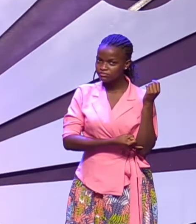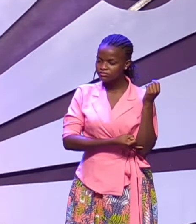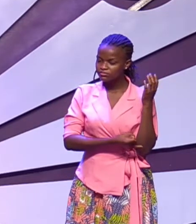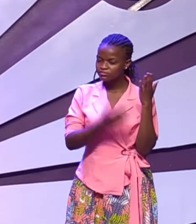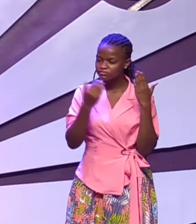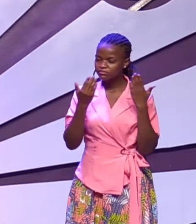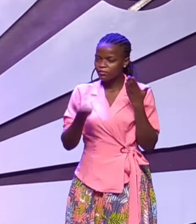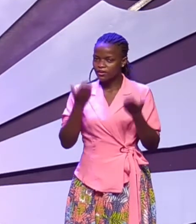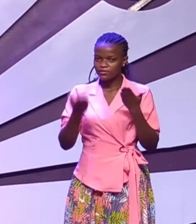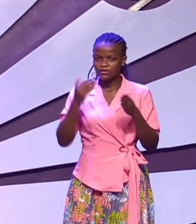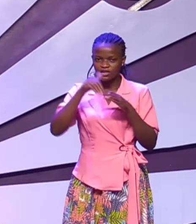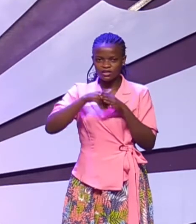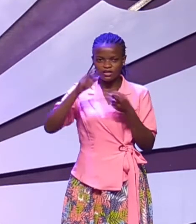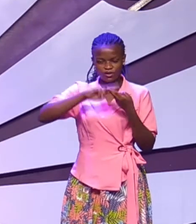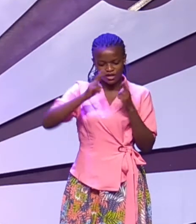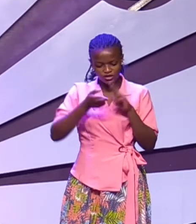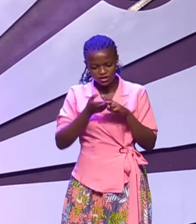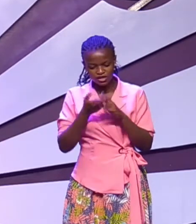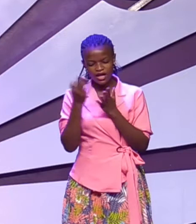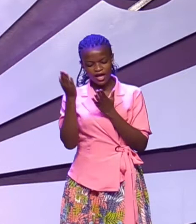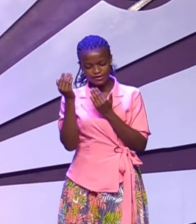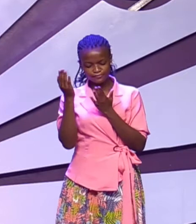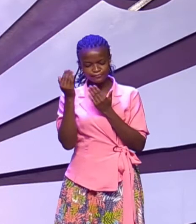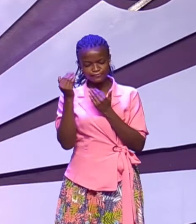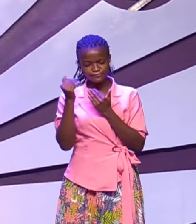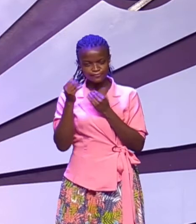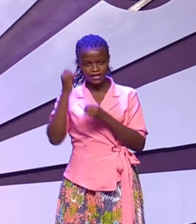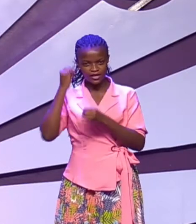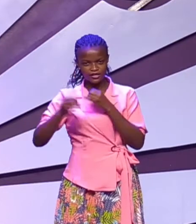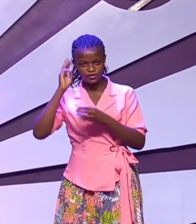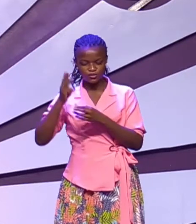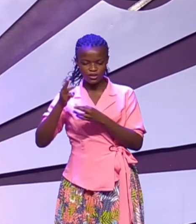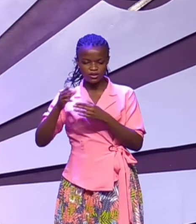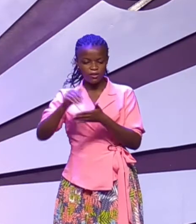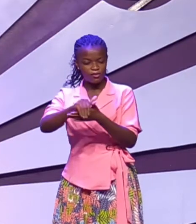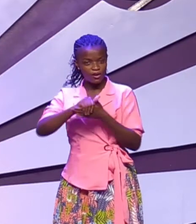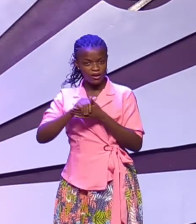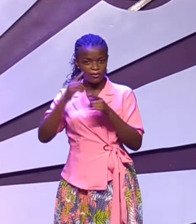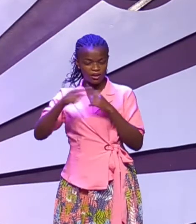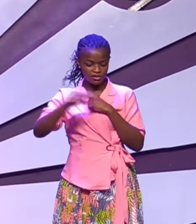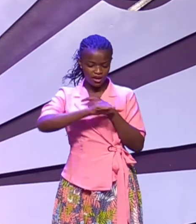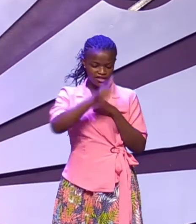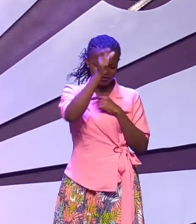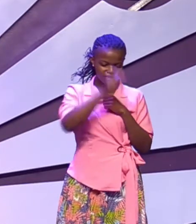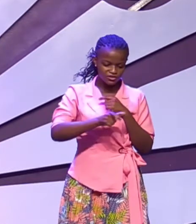Have you been in a relationship expecting to get married but the other party changed their mind?